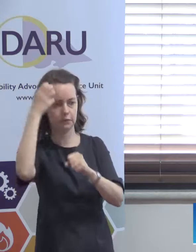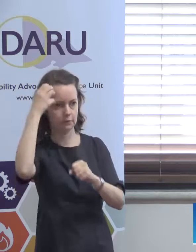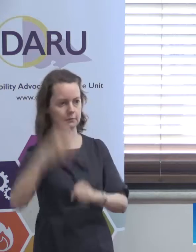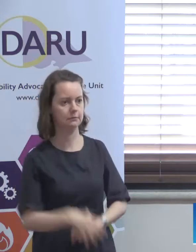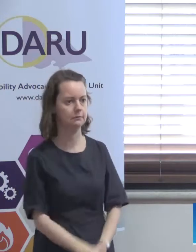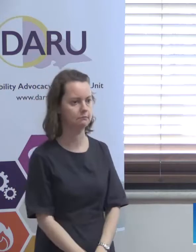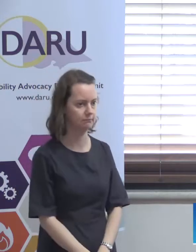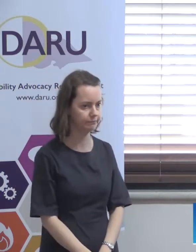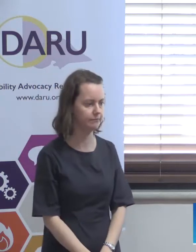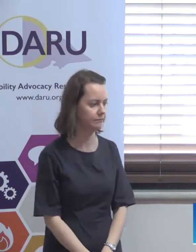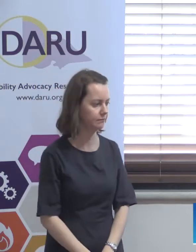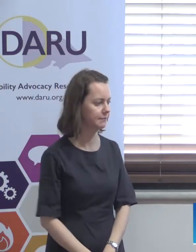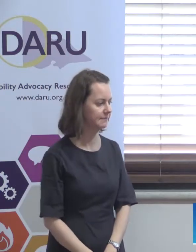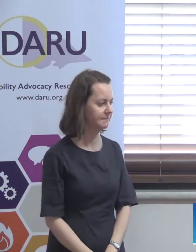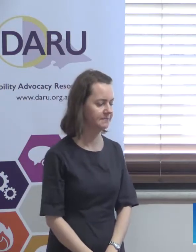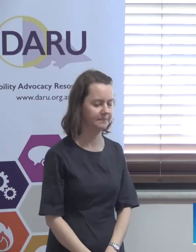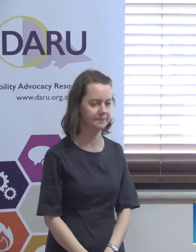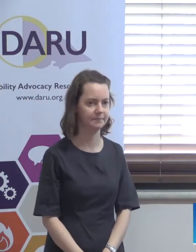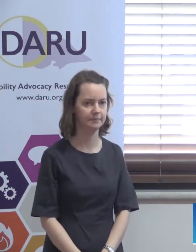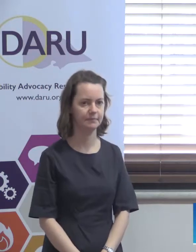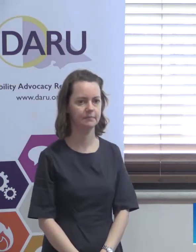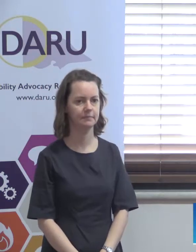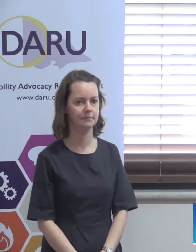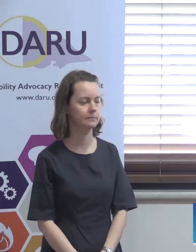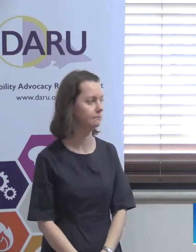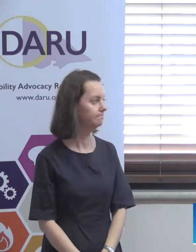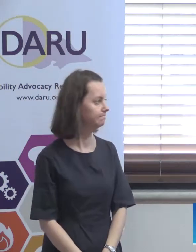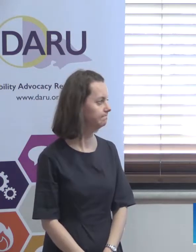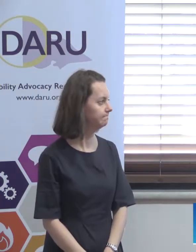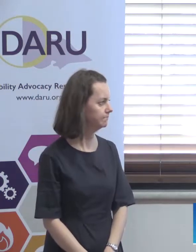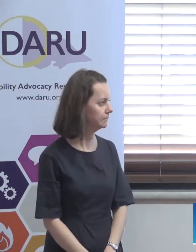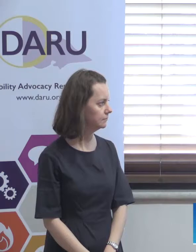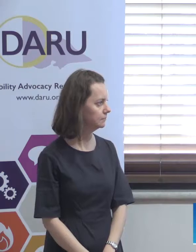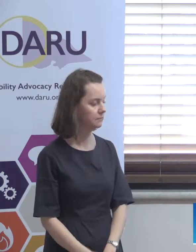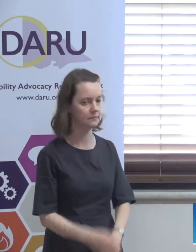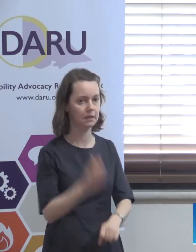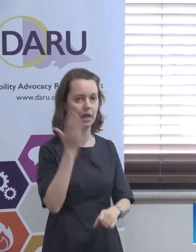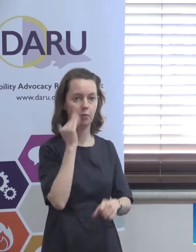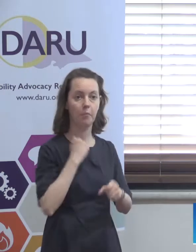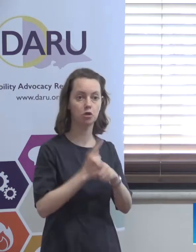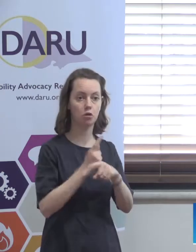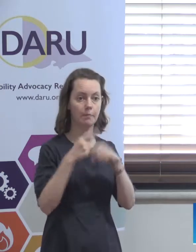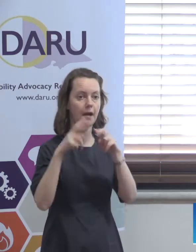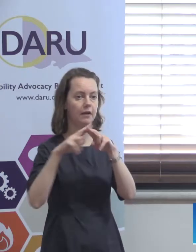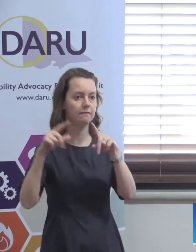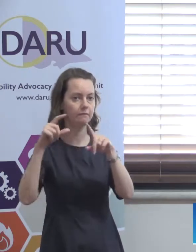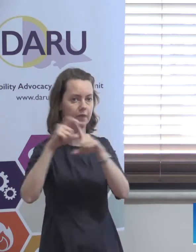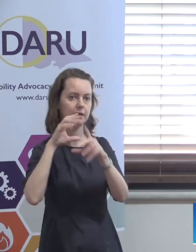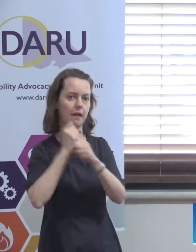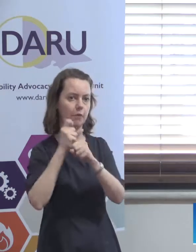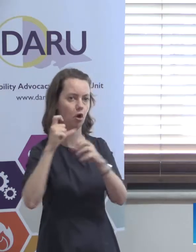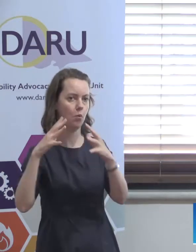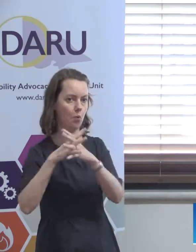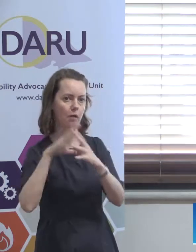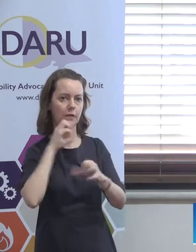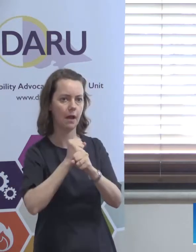system is playing out as well. So this is just about the federal one. So the Quality and